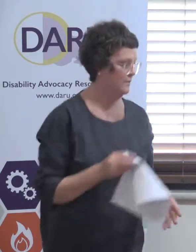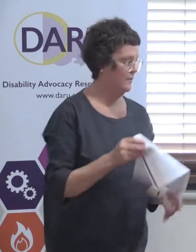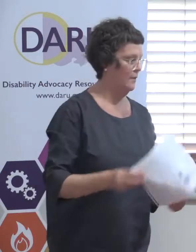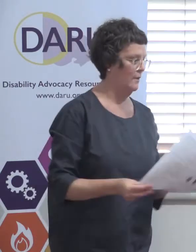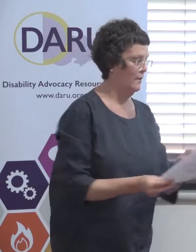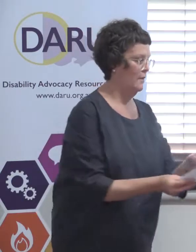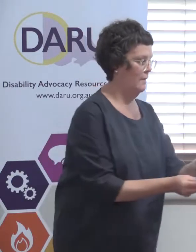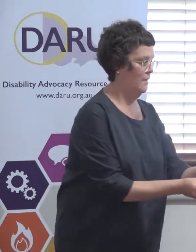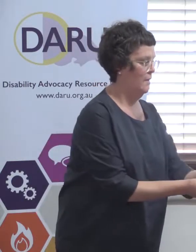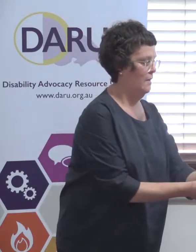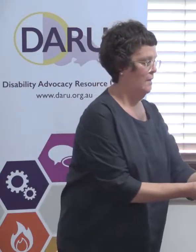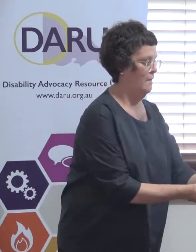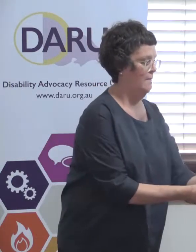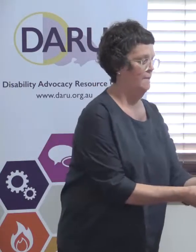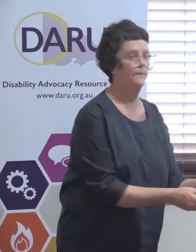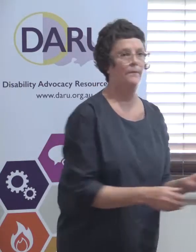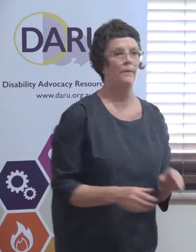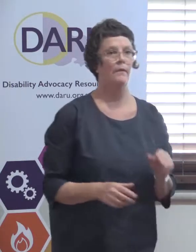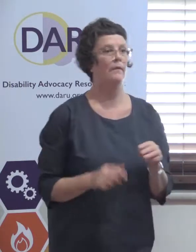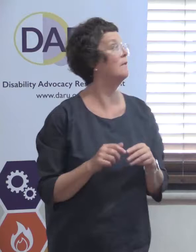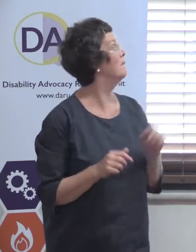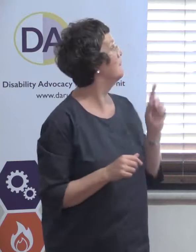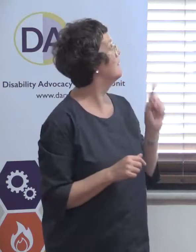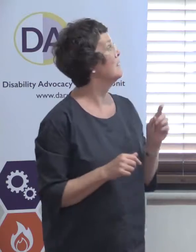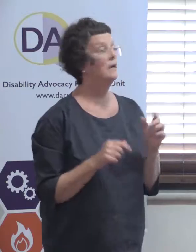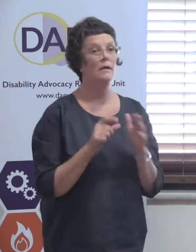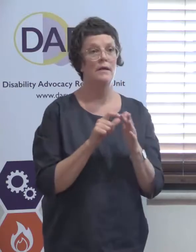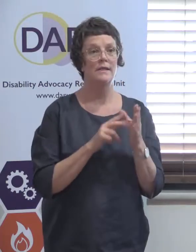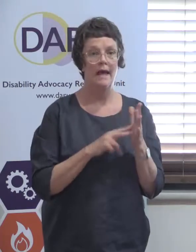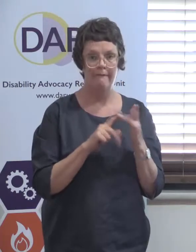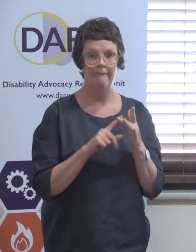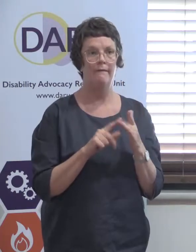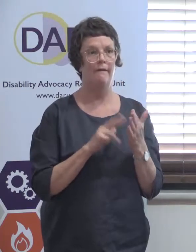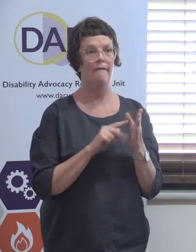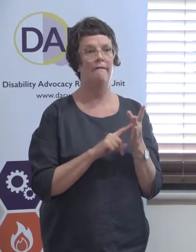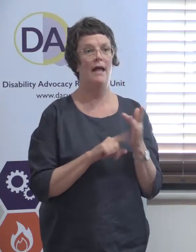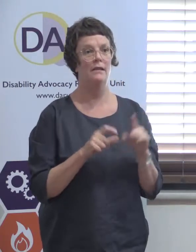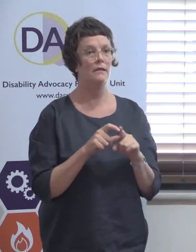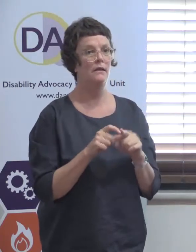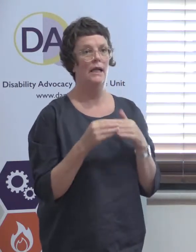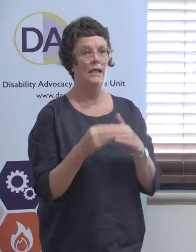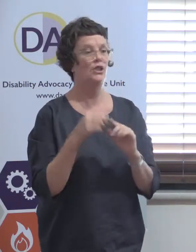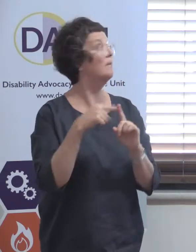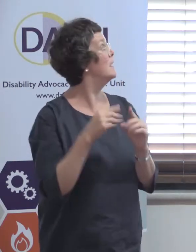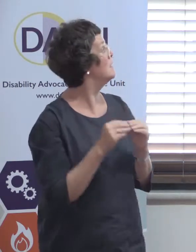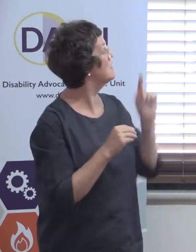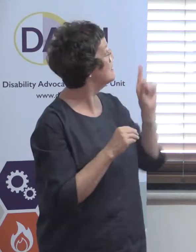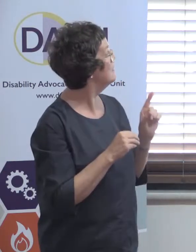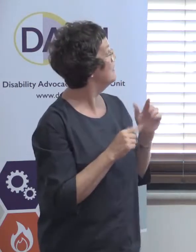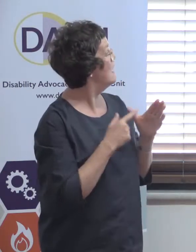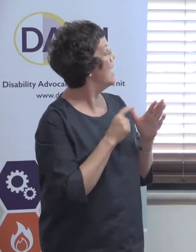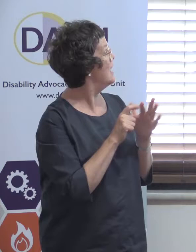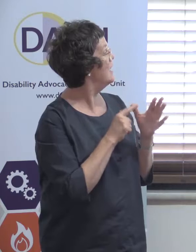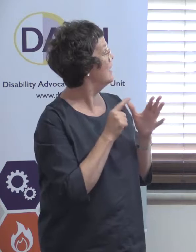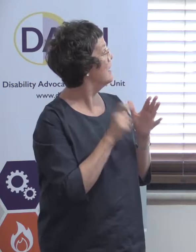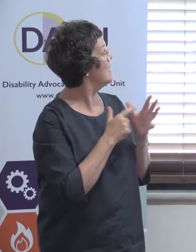And so there are three of them are Victorian, DAV, Valid and Leadership Plus. ADA Australia is Queensland. That's Aged and Disability